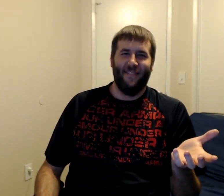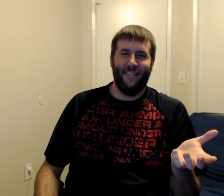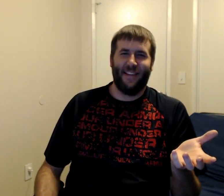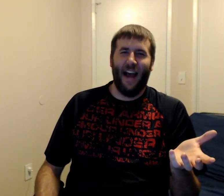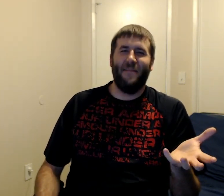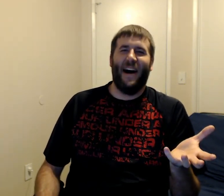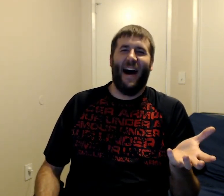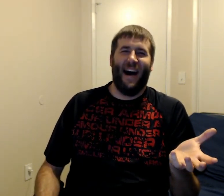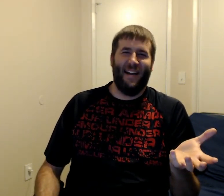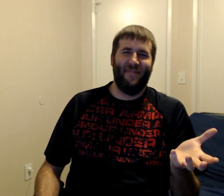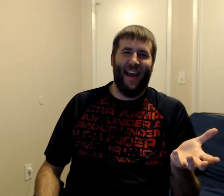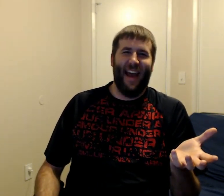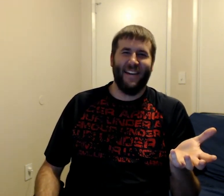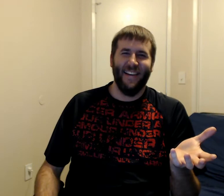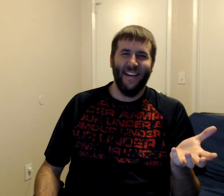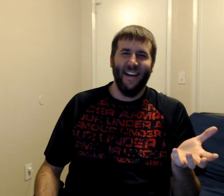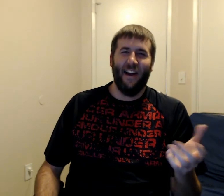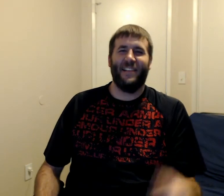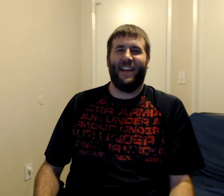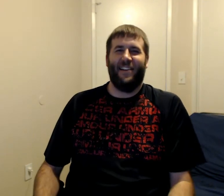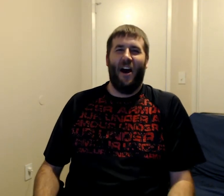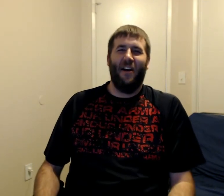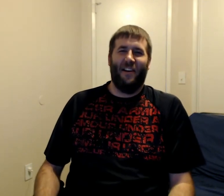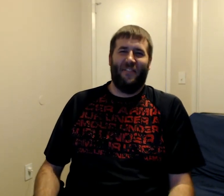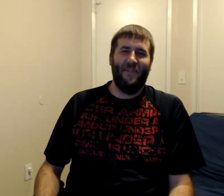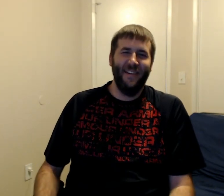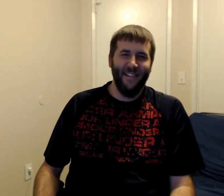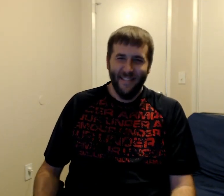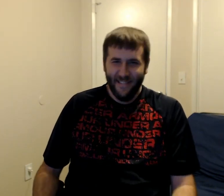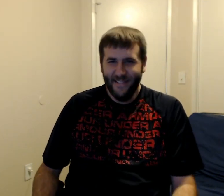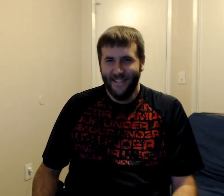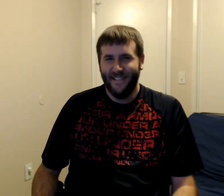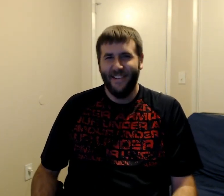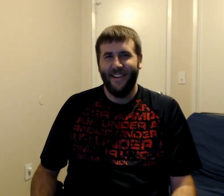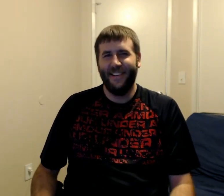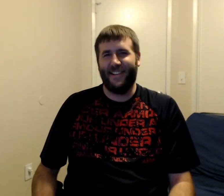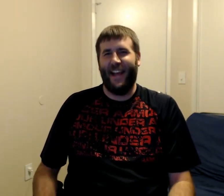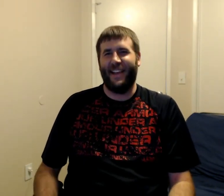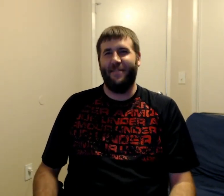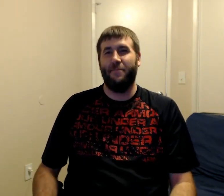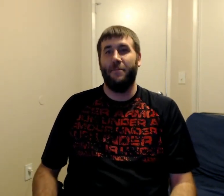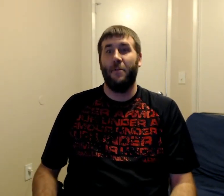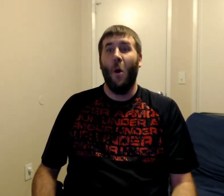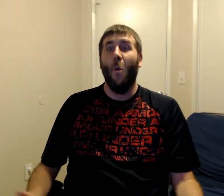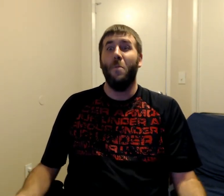come on man at least he's all of them just take it brother nero